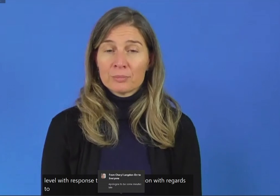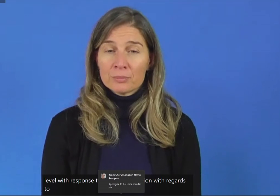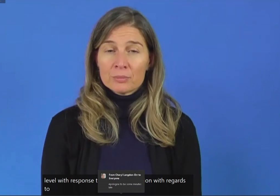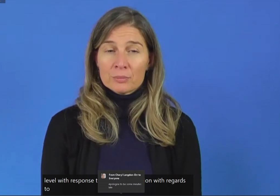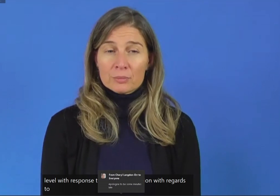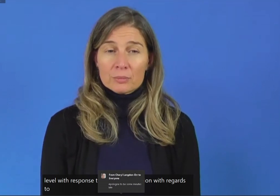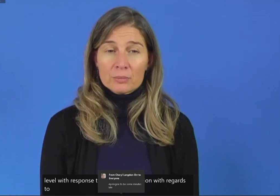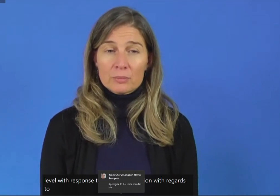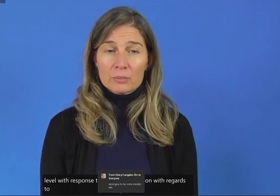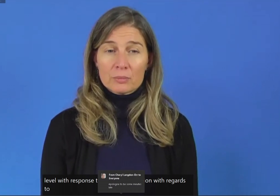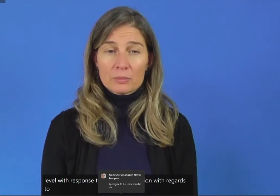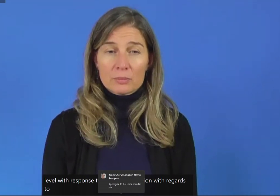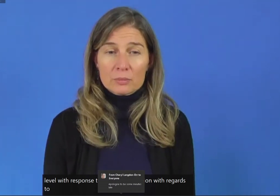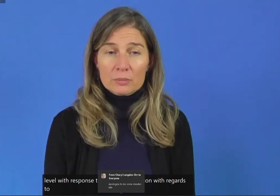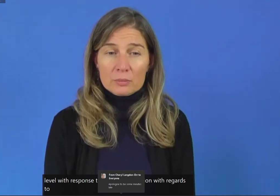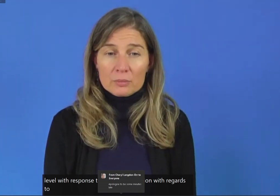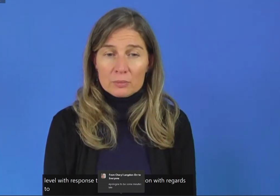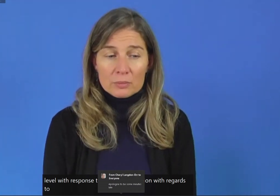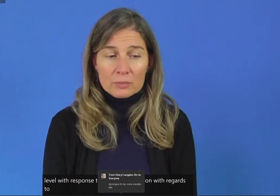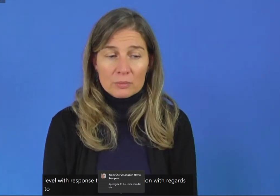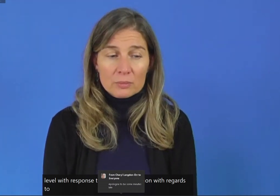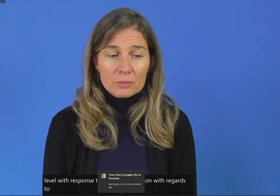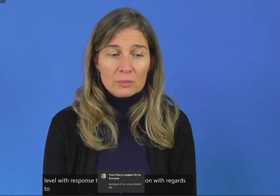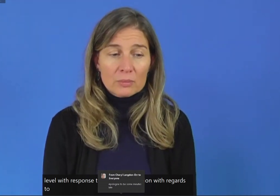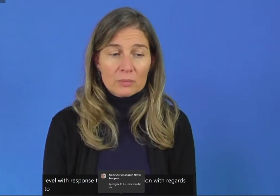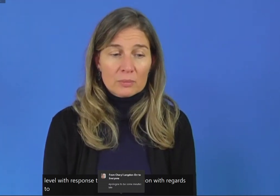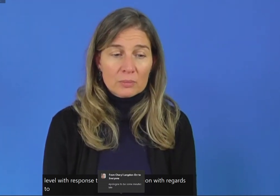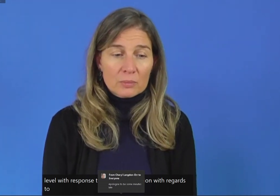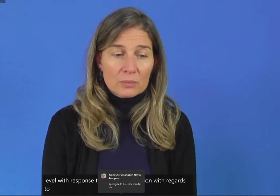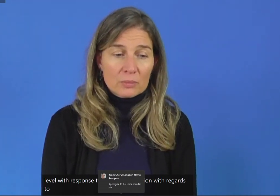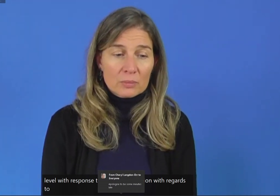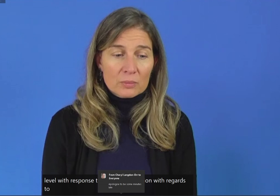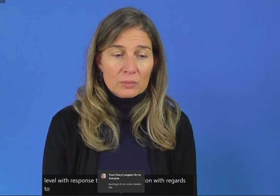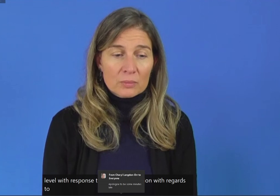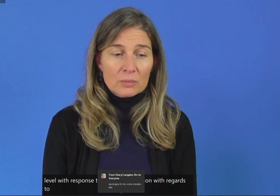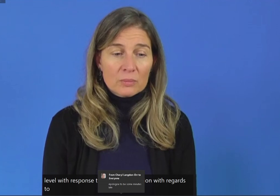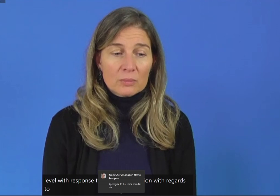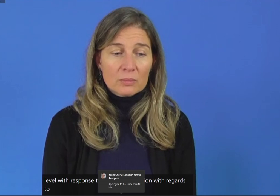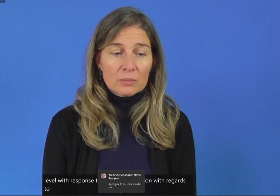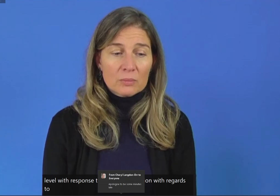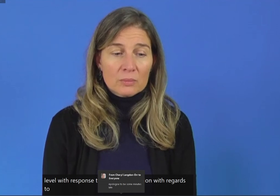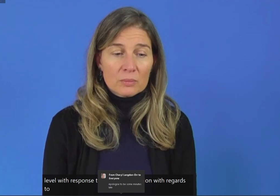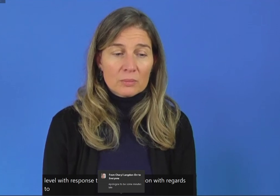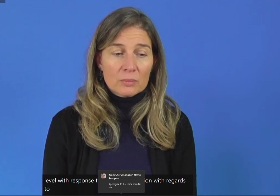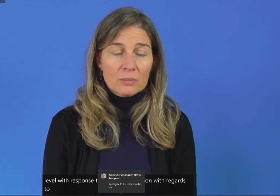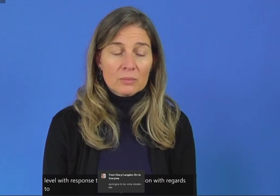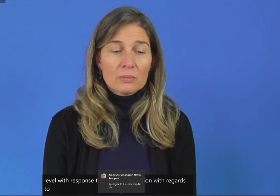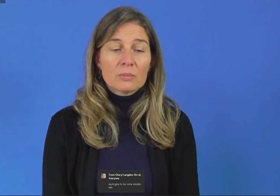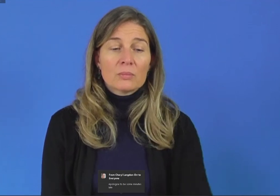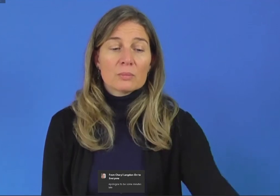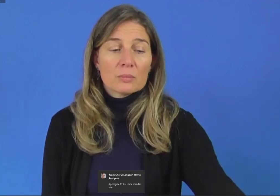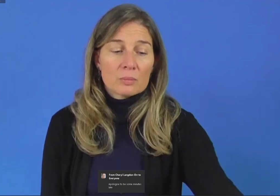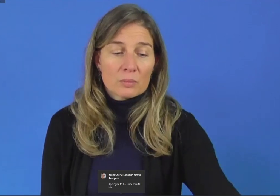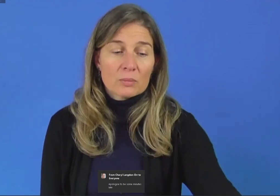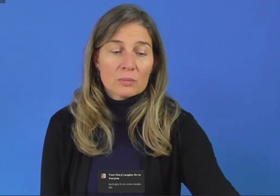on one hand, it's fortunate that UN Secretary General started a new inclusion strategy